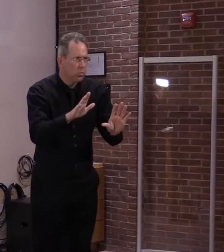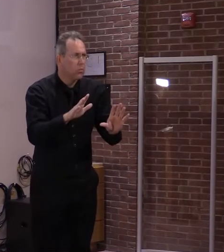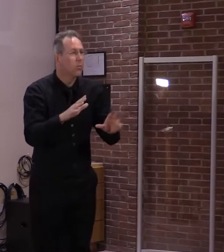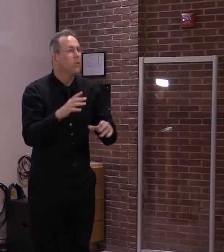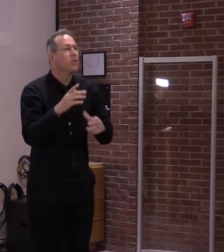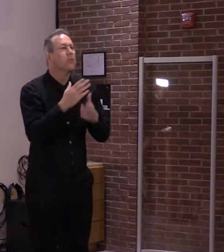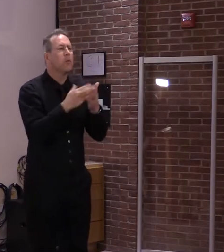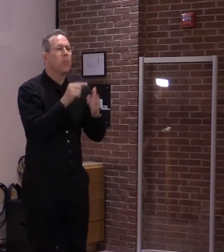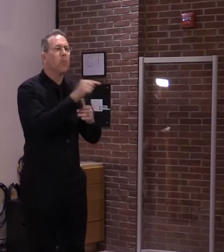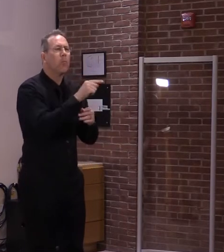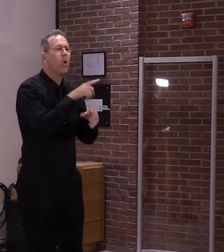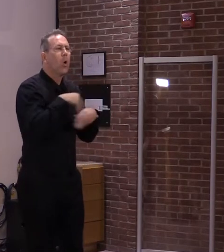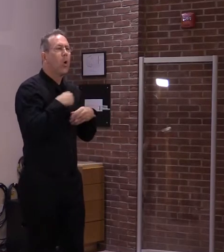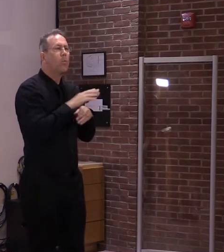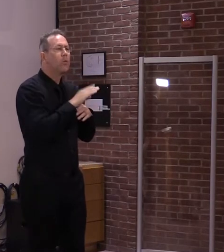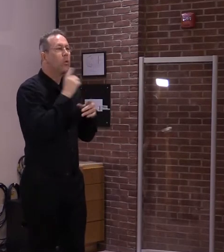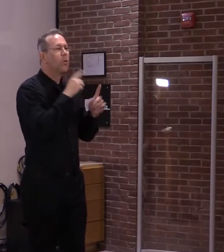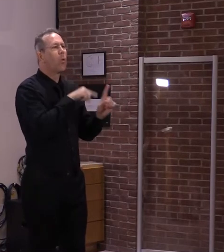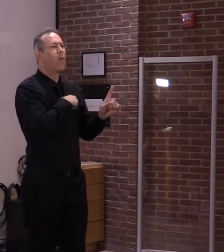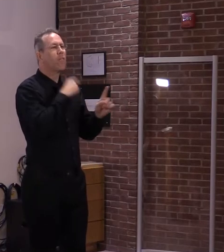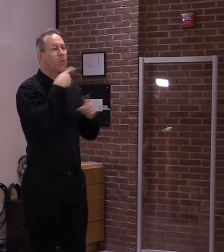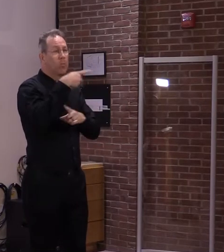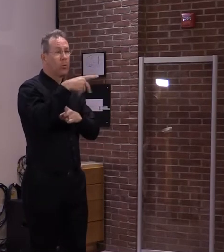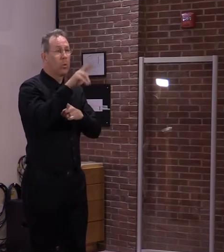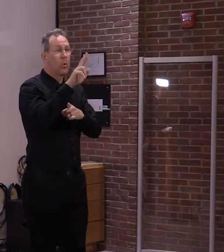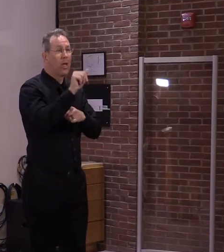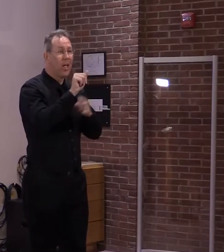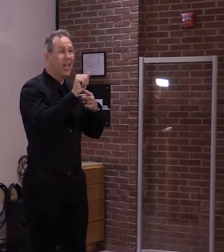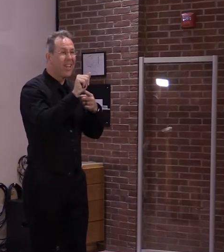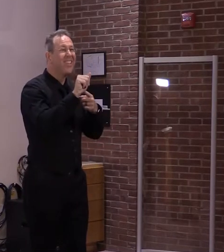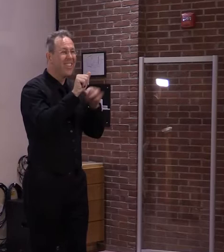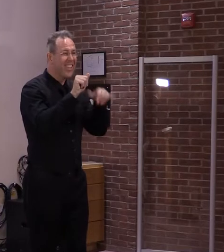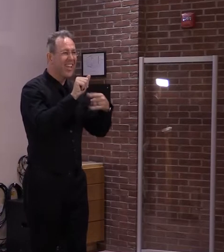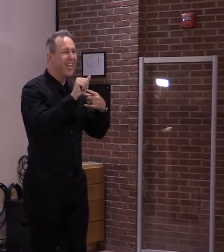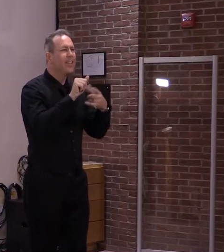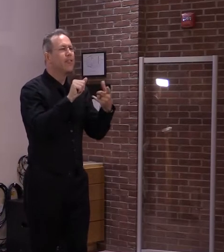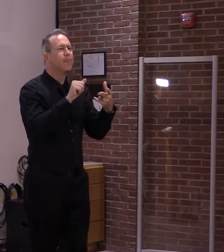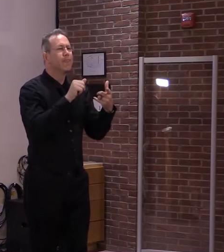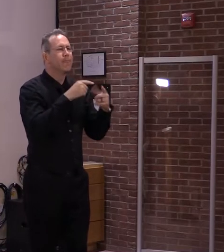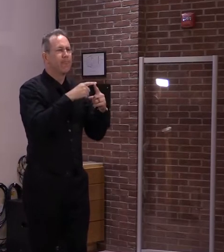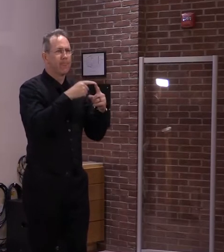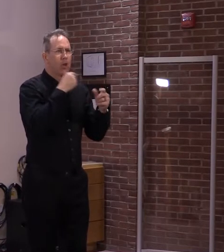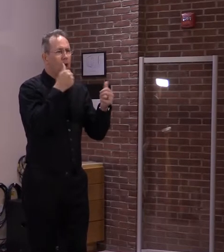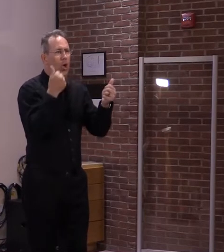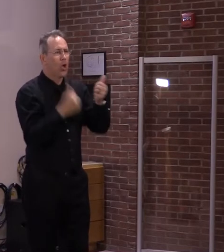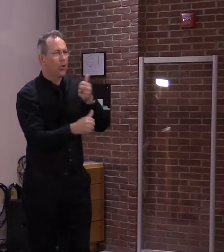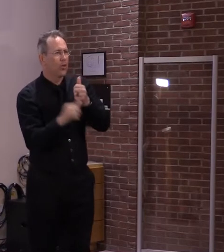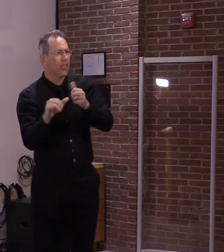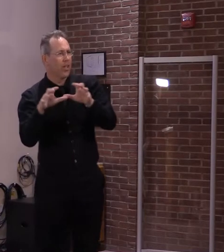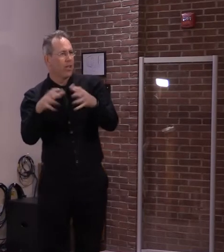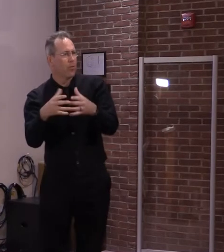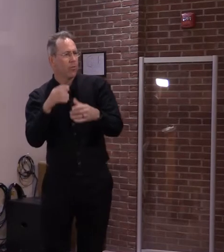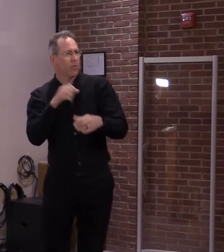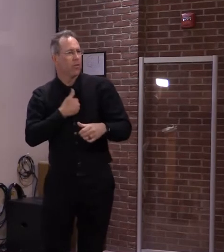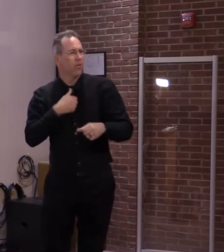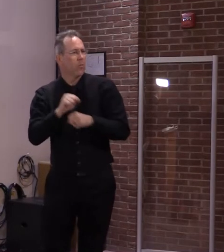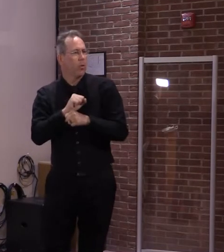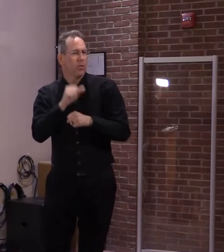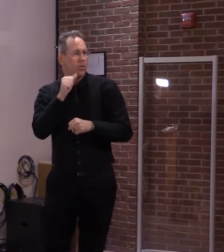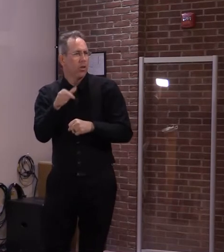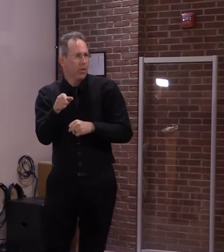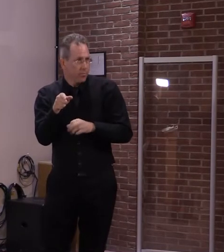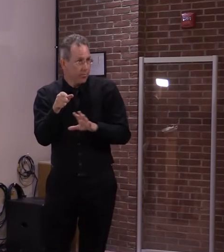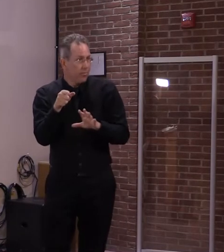PUA because they did not qualify under the standard provisions of regular unemployment, and those are the